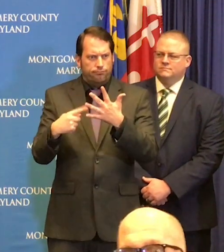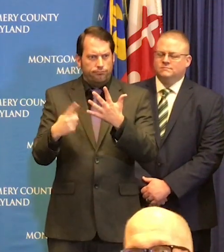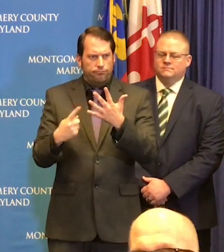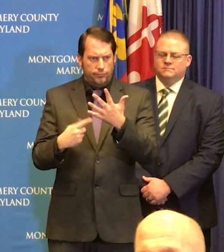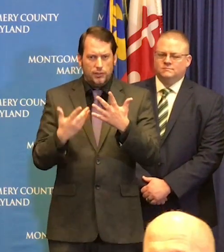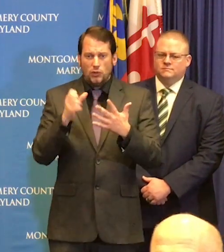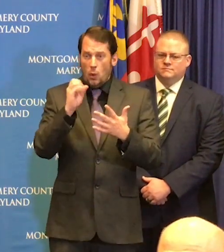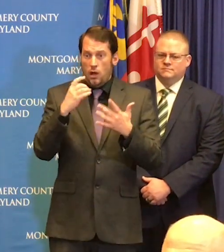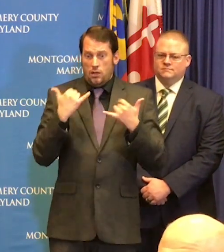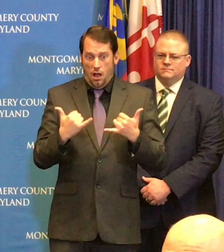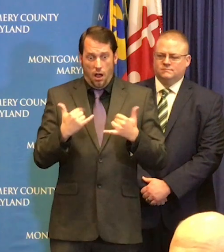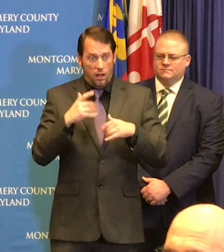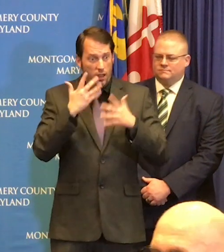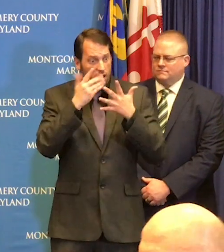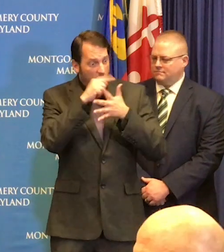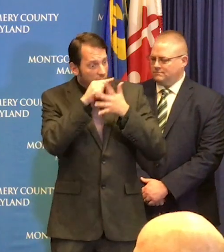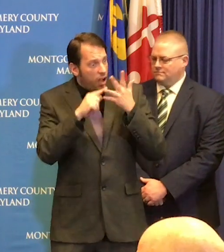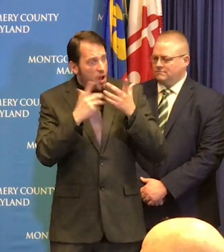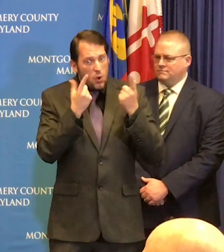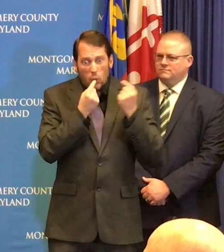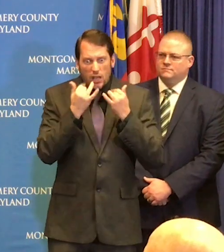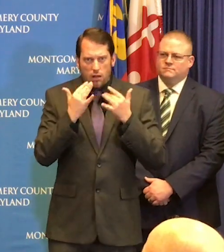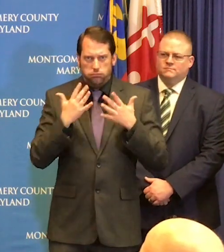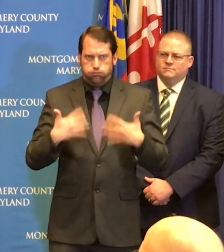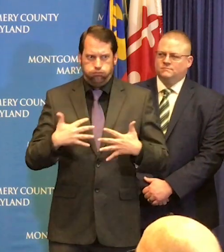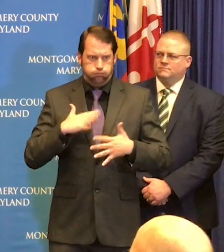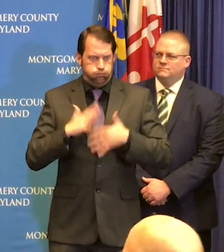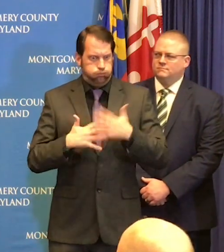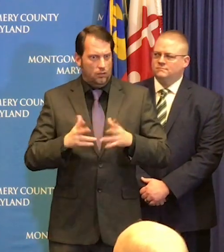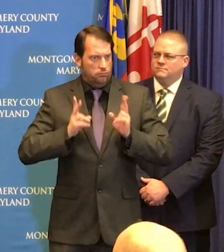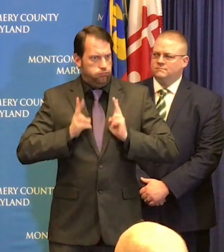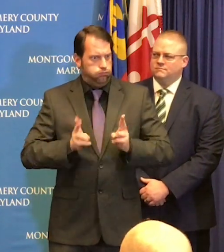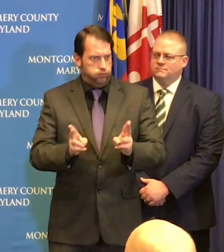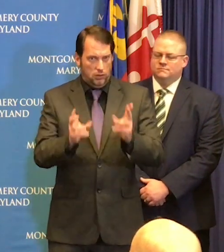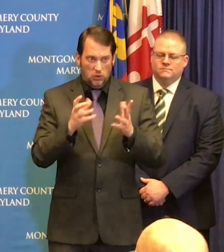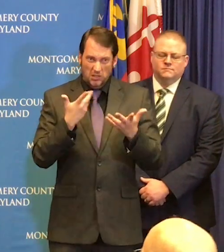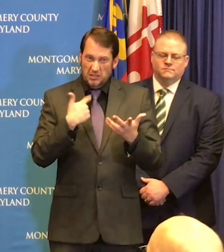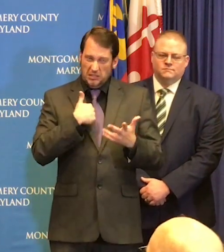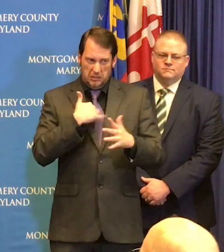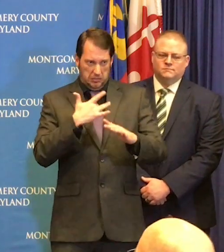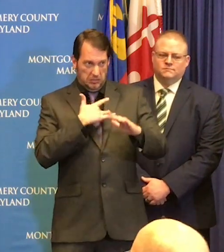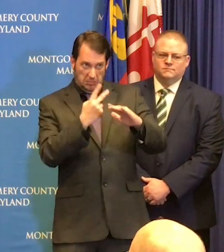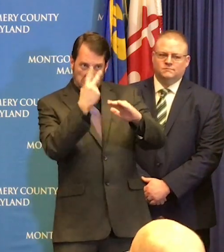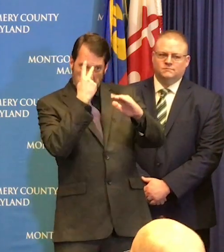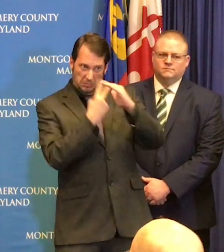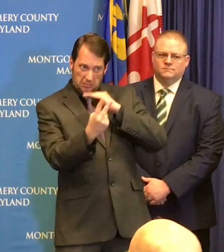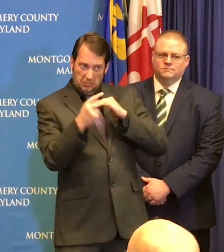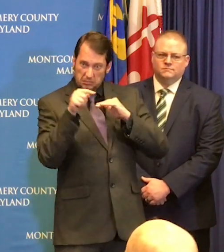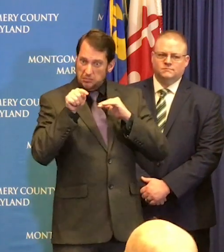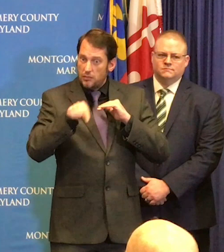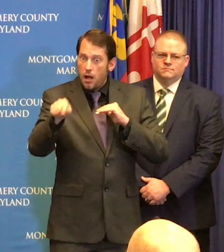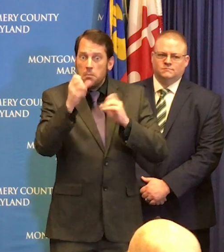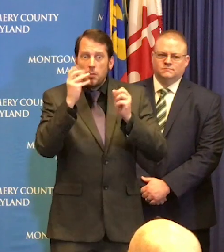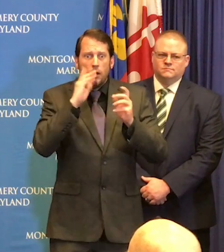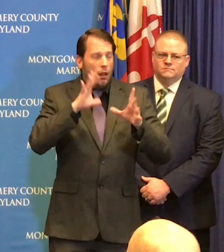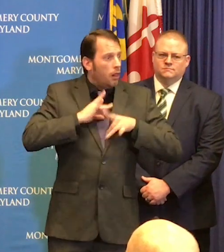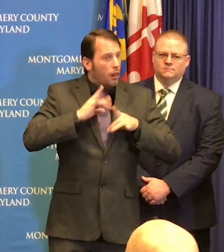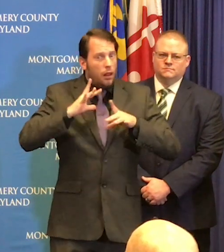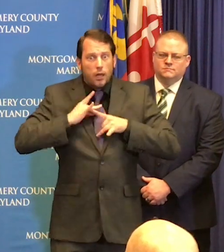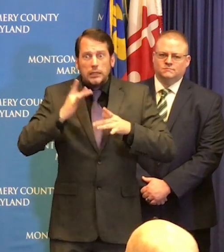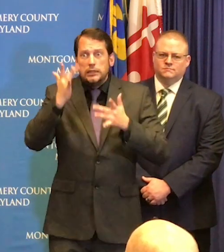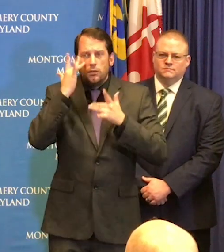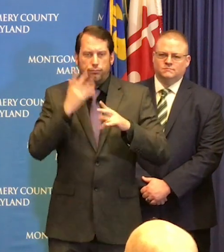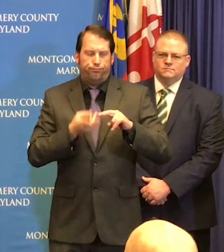and we do expect the number of cases to increase and one of the things we've you know I think in